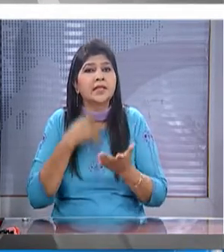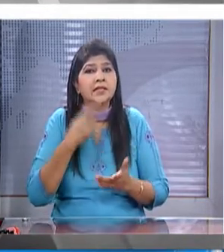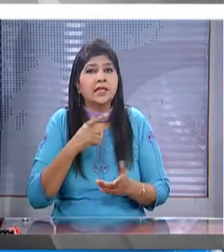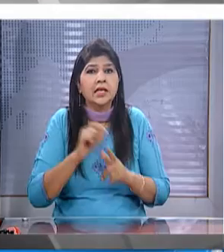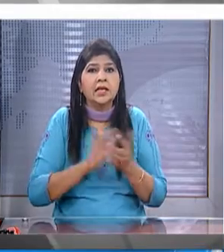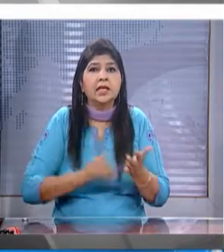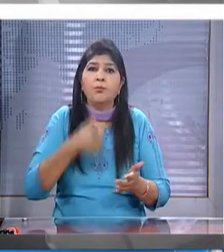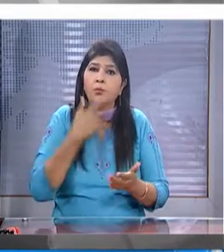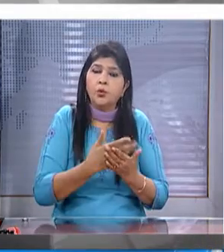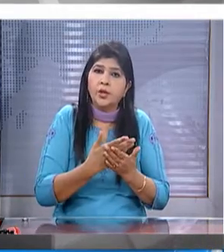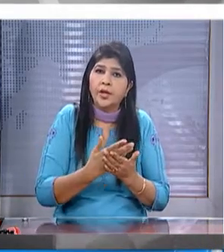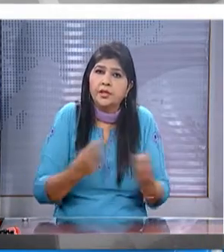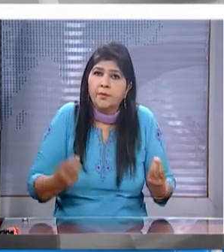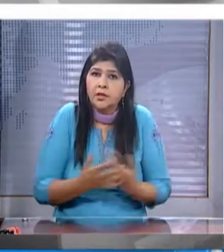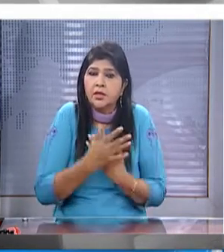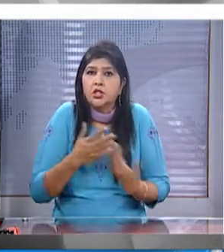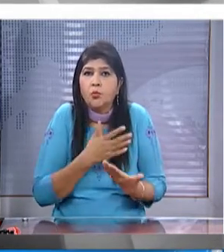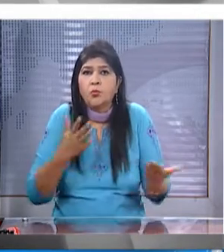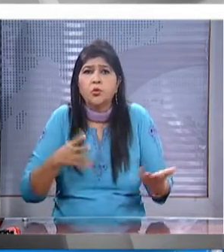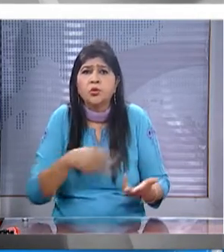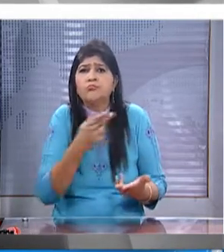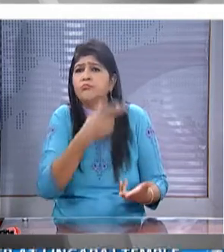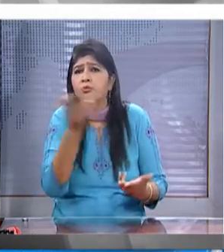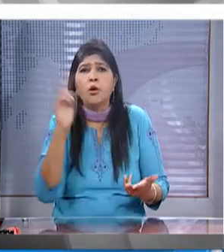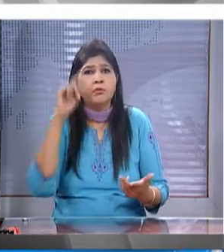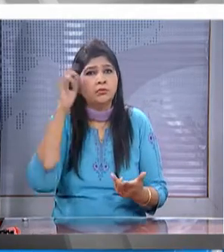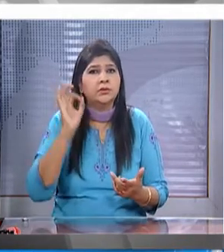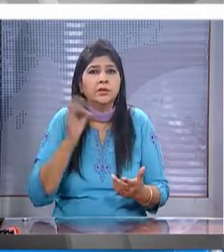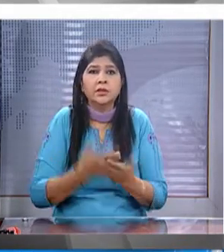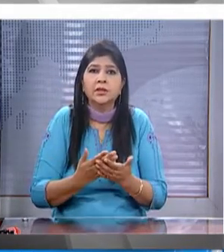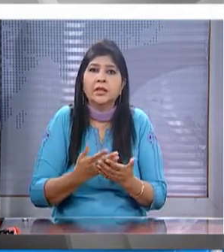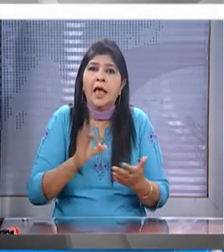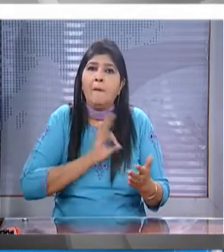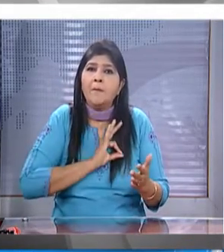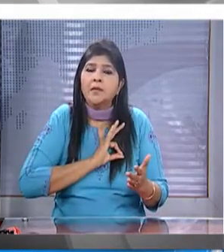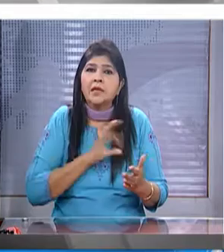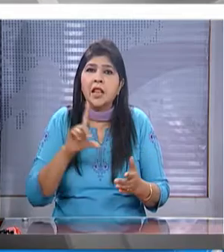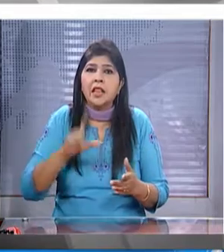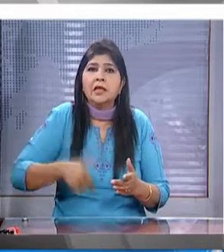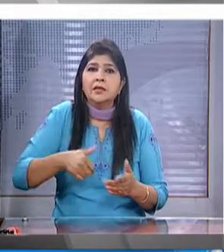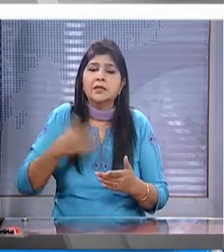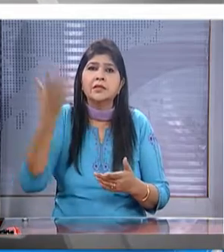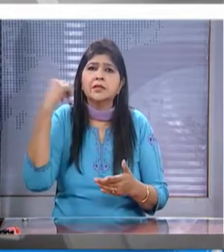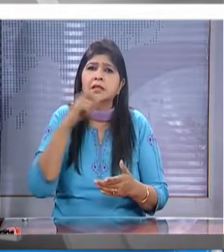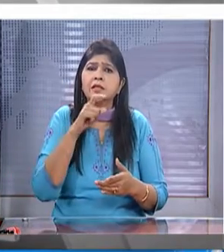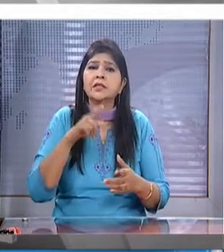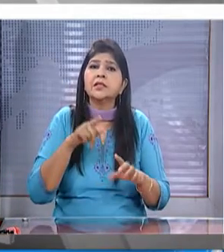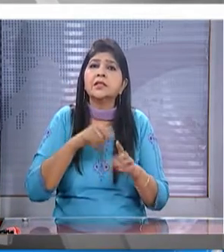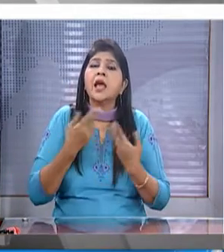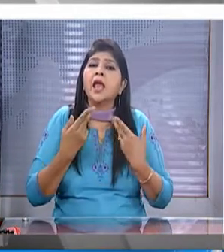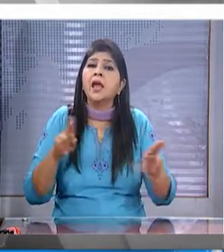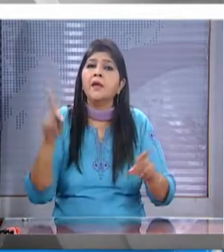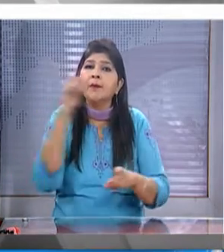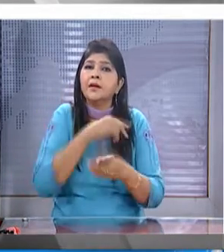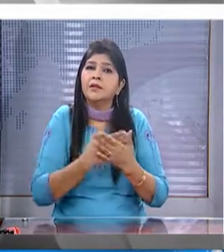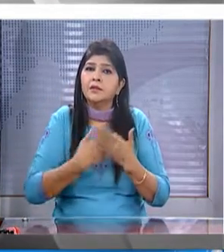that prime minister modhi has emerged as the most popular leader since independence ahead of participating